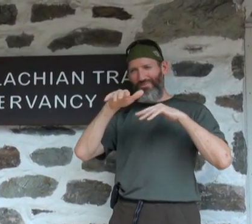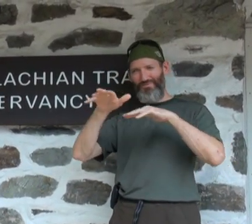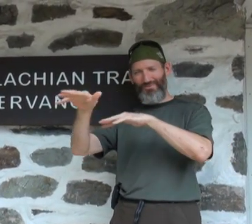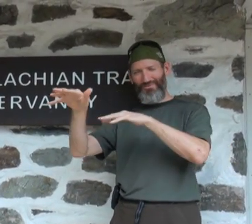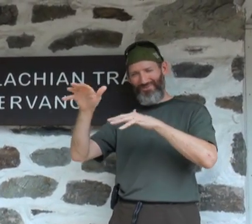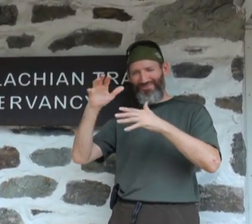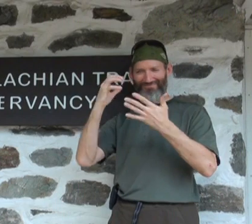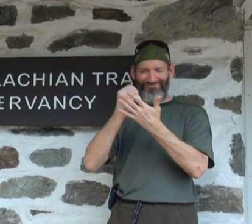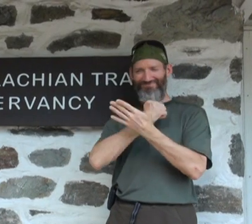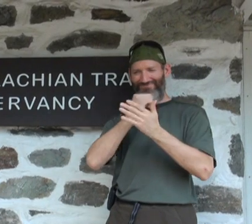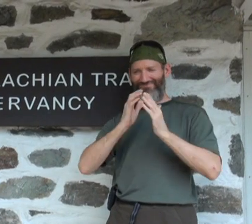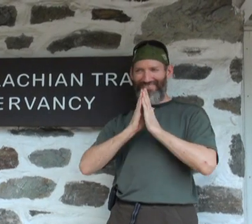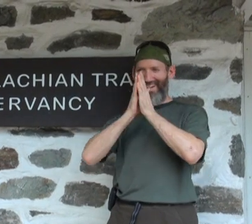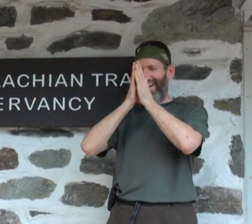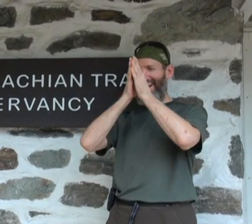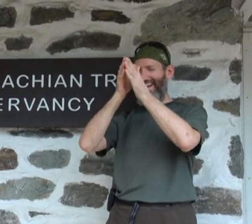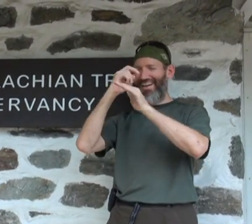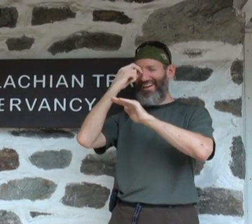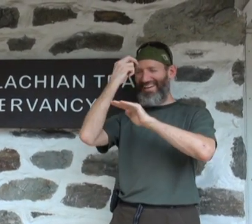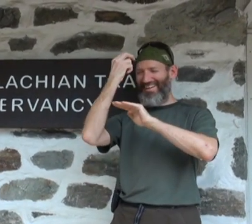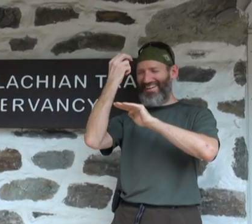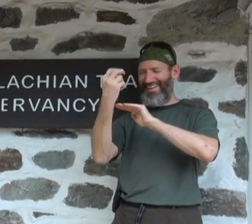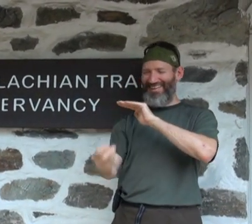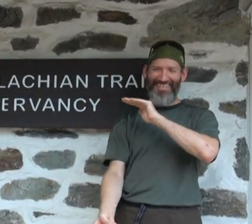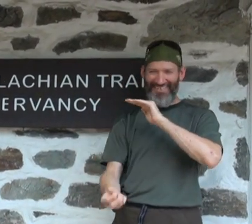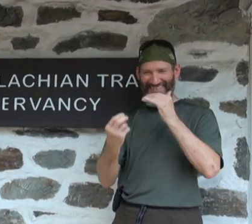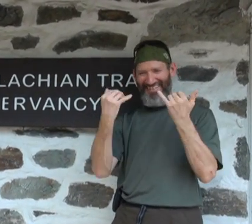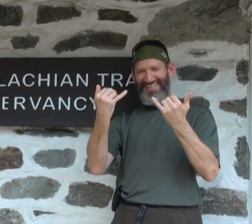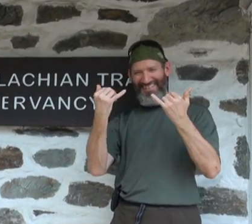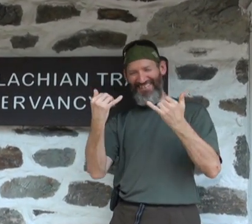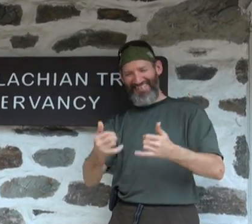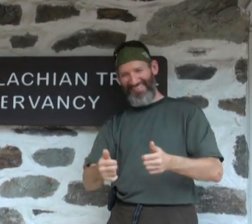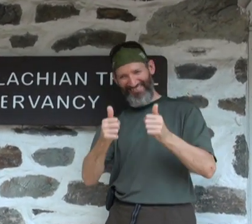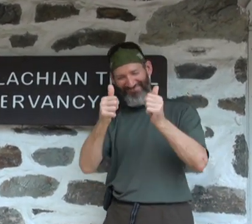Right across street. Oh, oh, Ah, that's awesome. oh, oh.